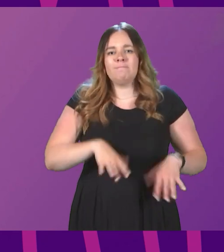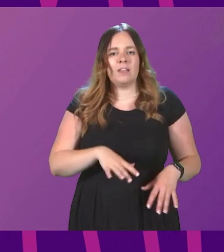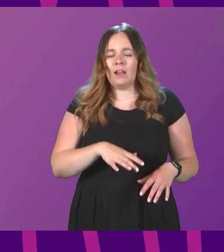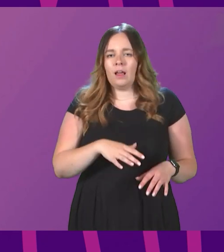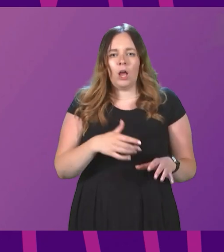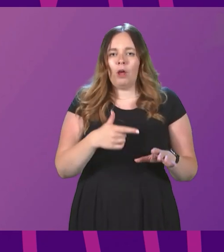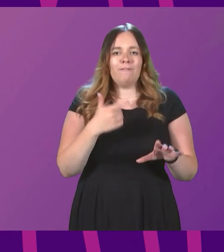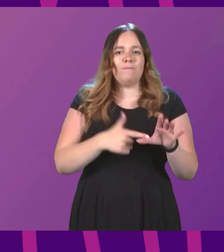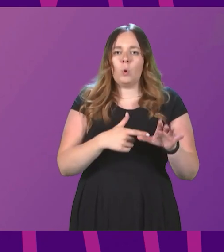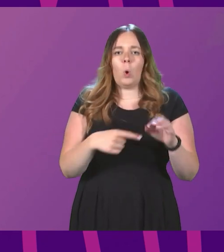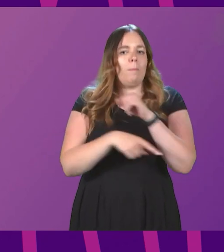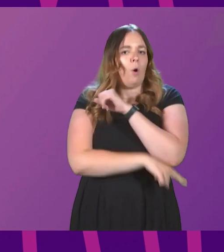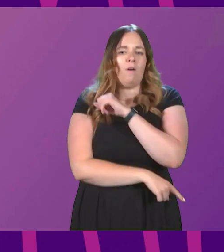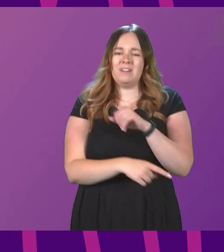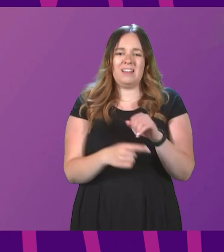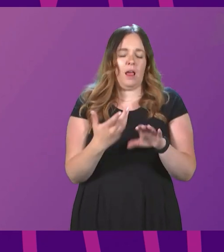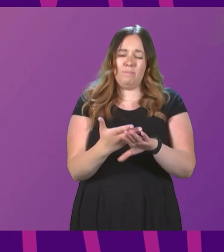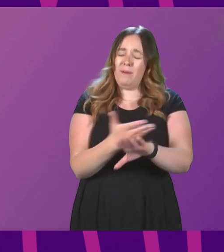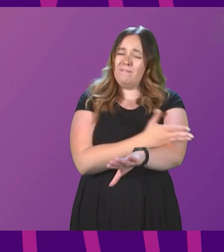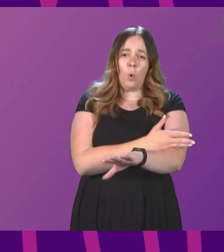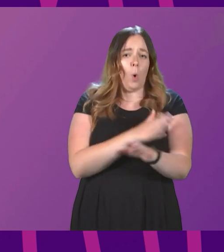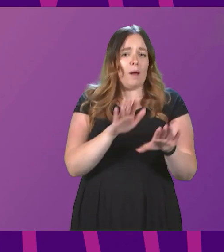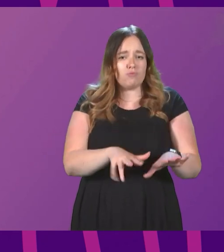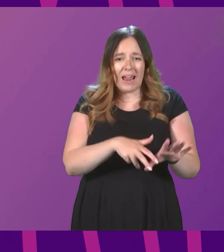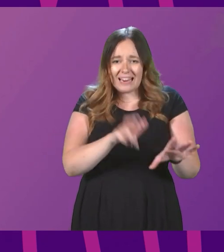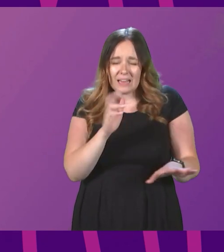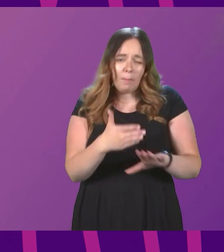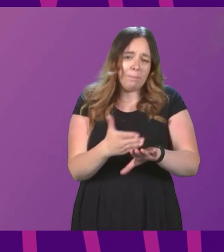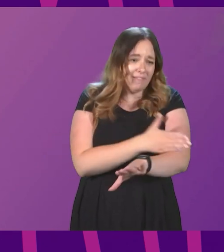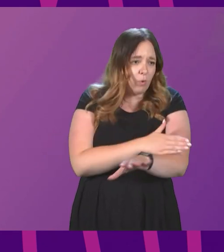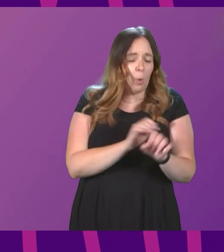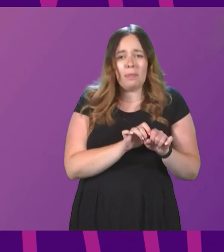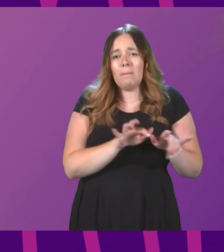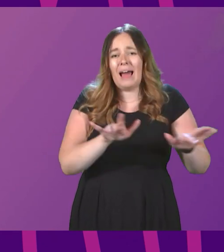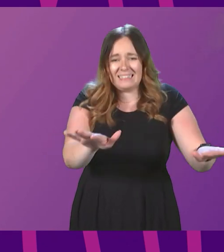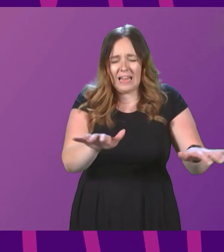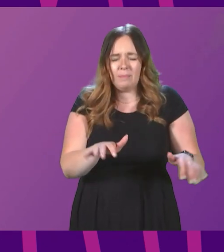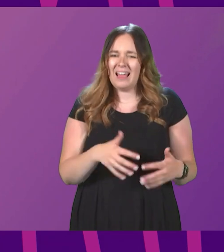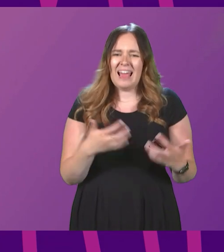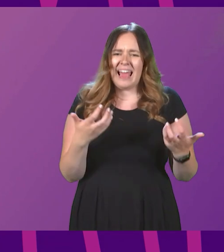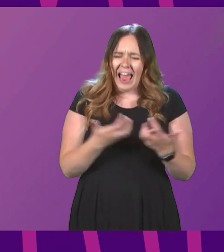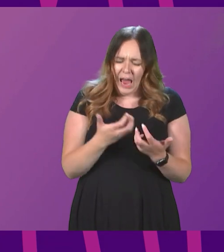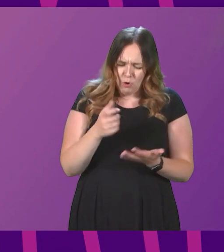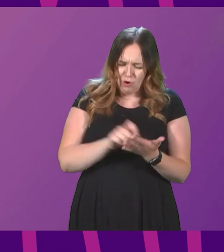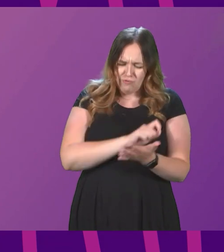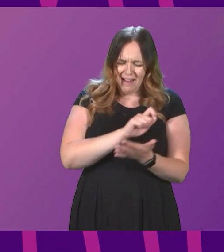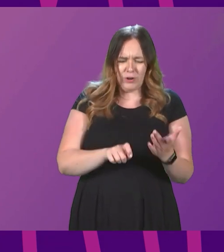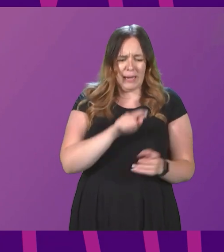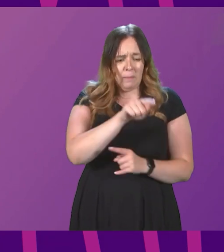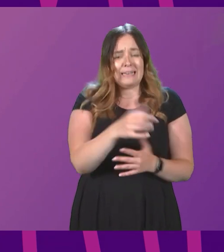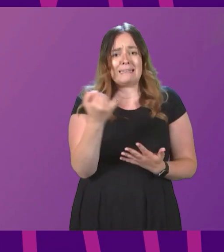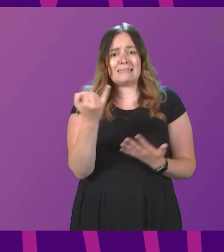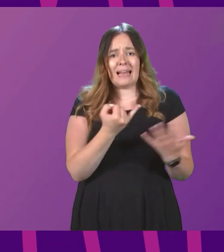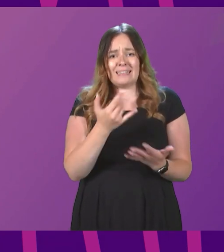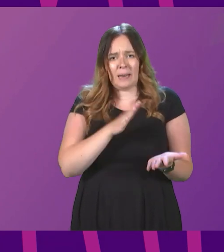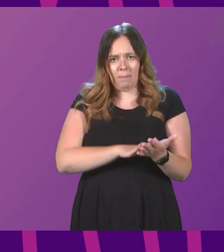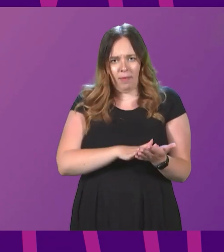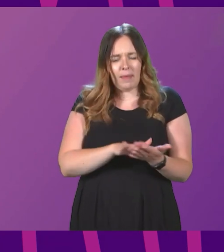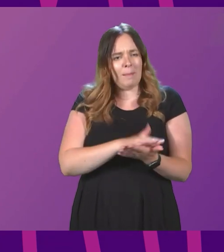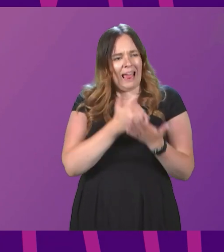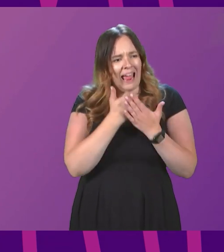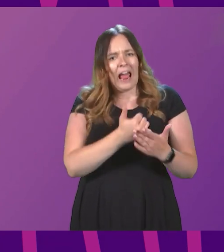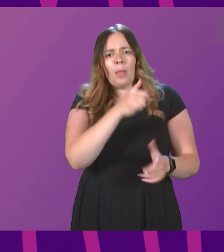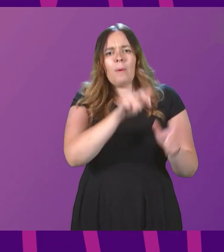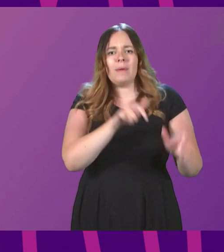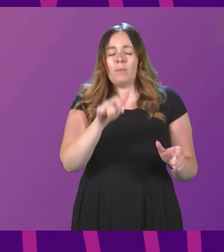predates Brexit and the pandemic. First Minister, how does a referendum in just under 16 months help those people who cannot